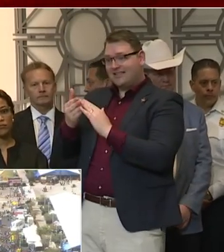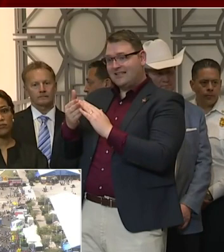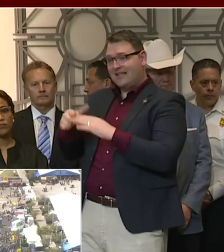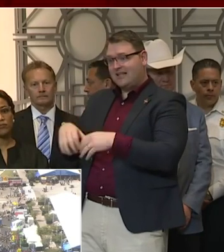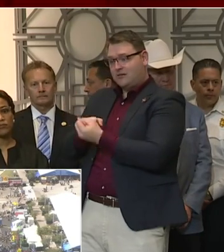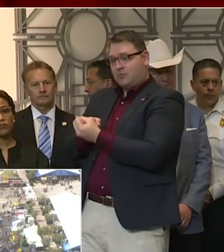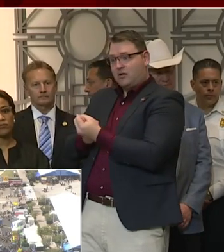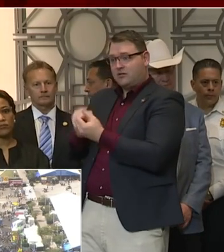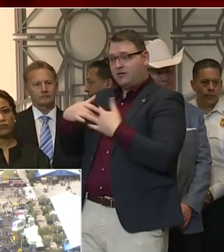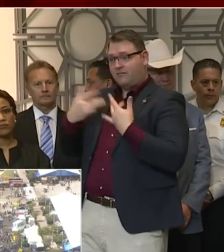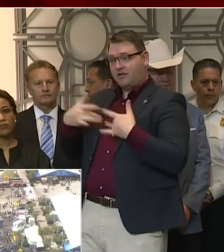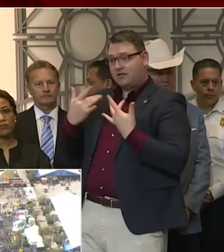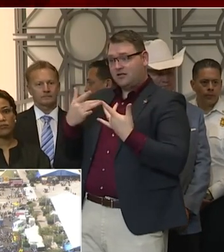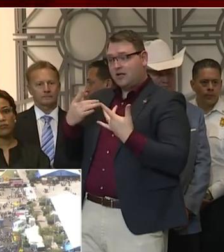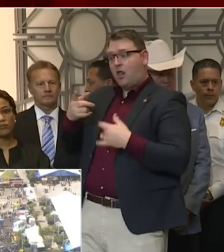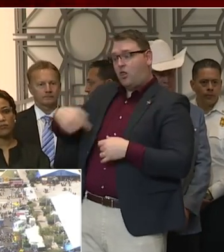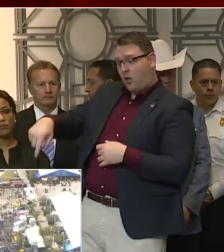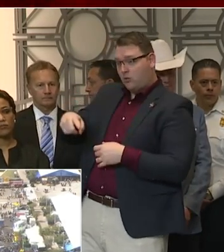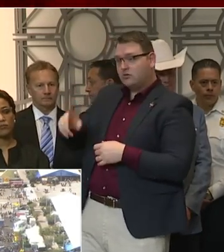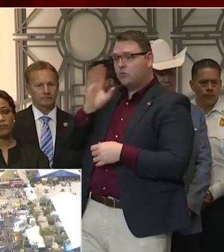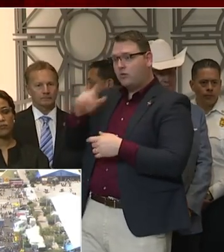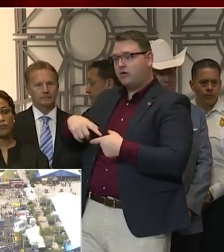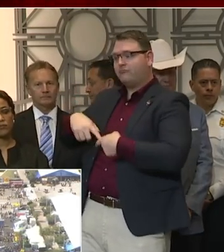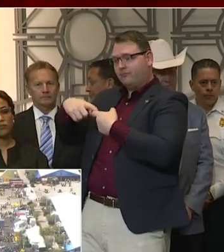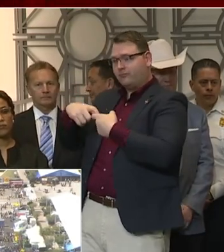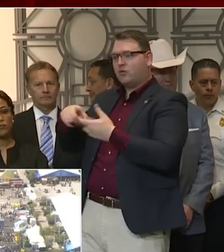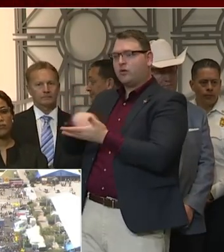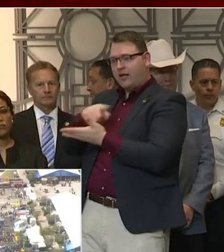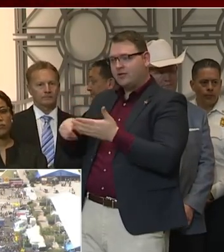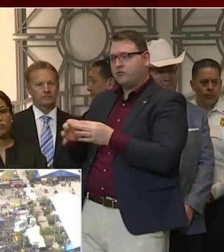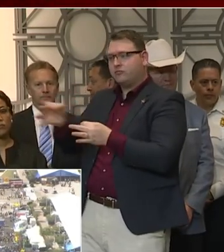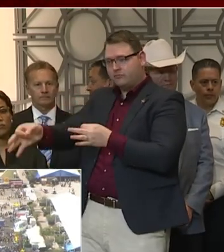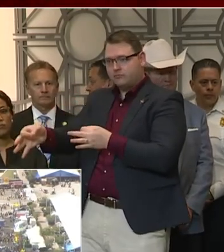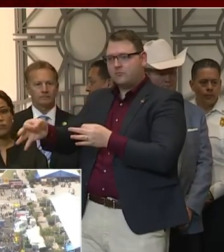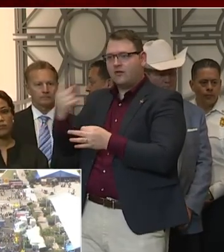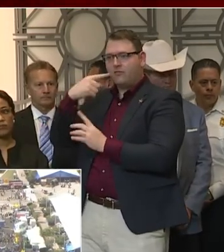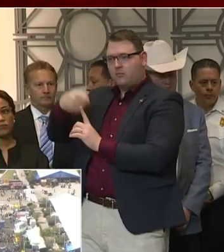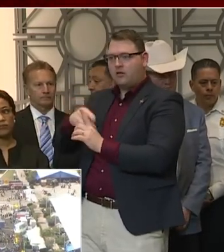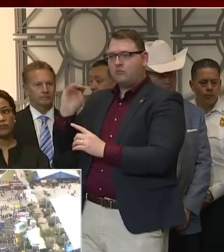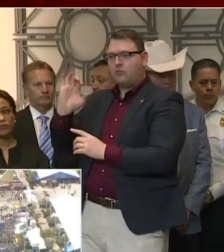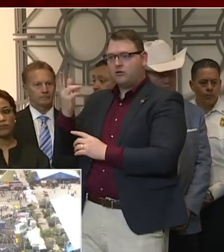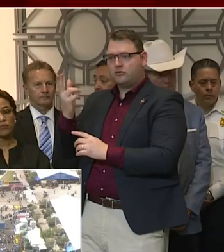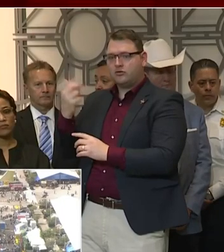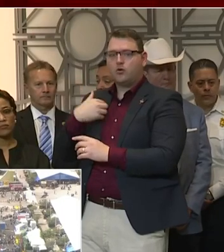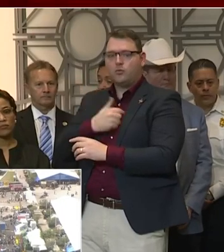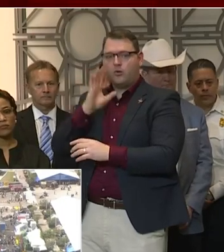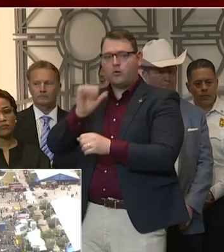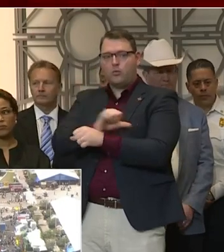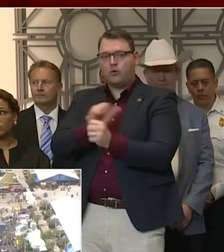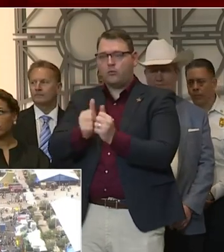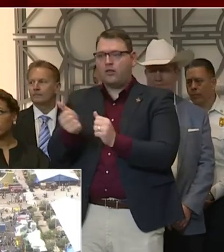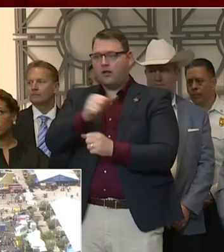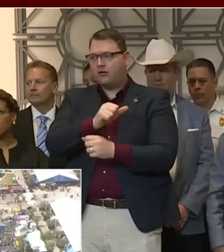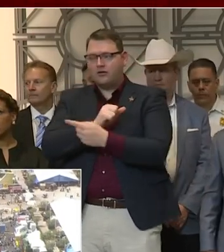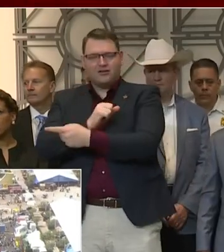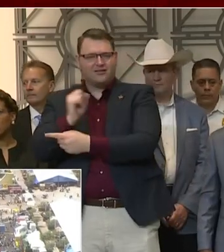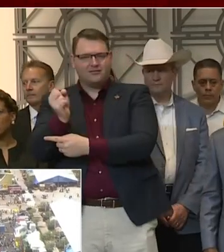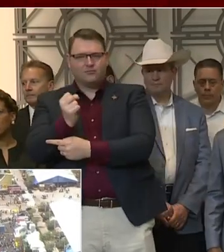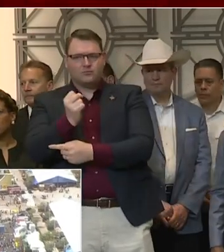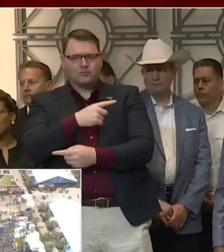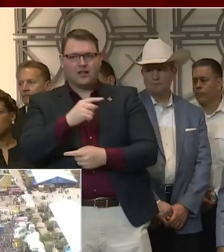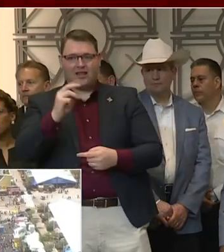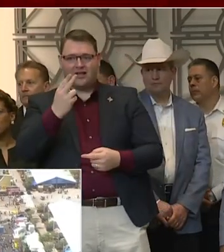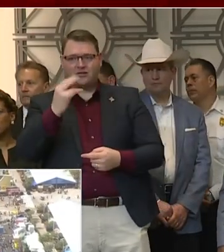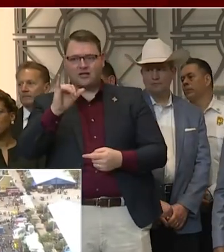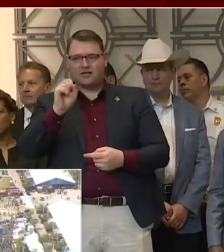rescheduled or canceled for the month of March. And then we'll continue to work with the other partners and the other stakeholders in the city. HIC's in class until